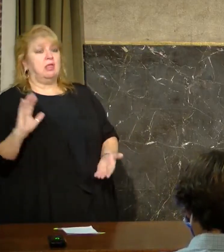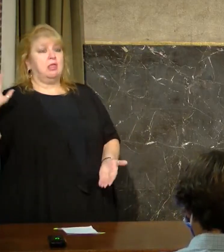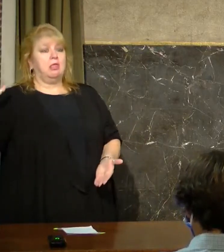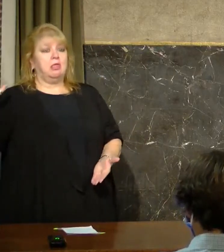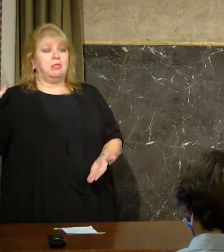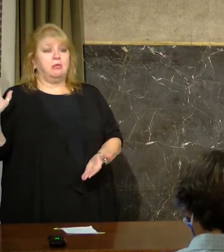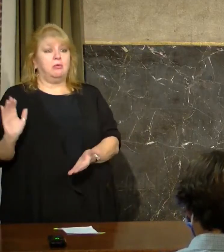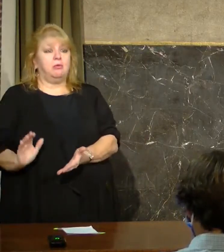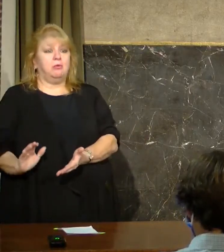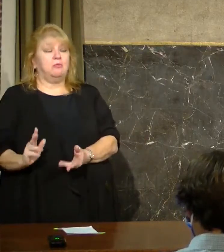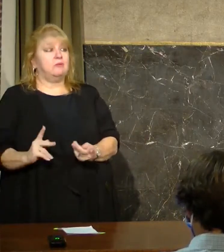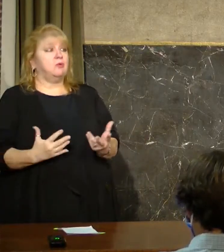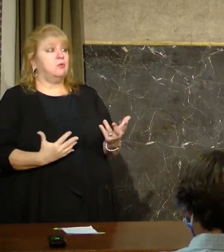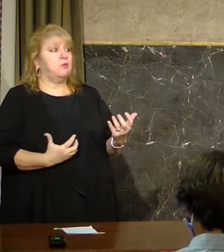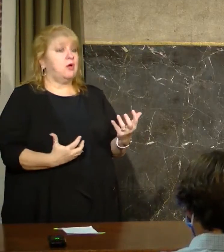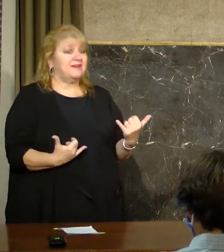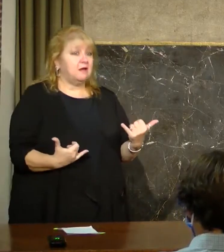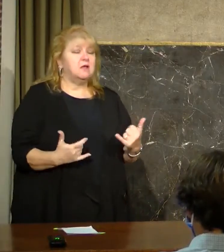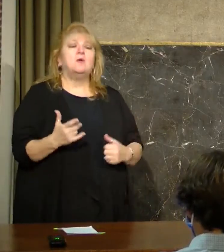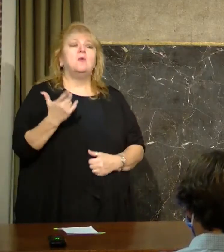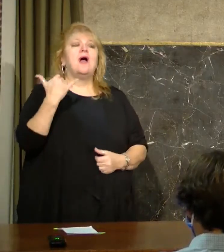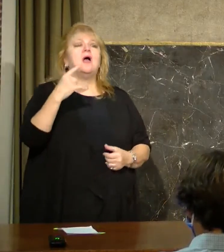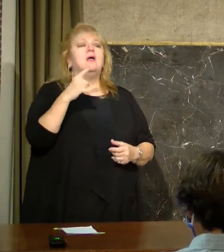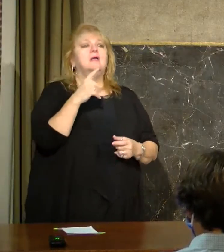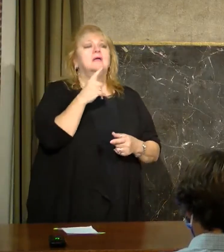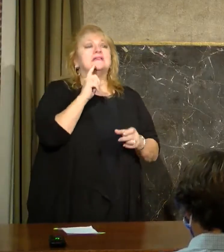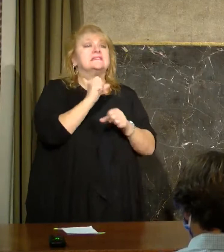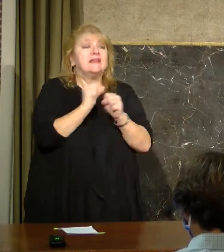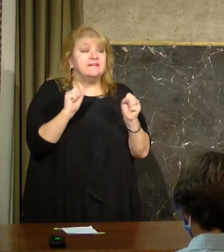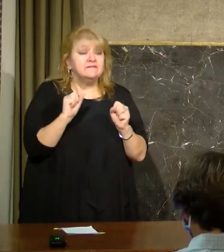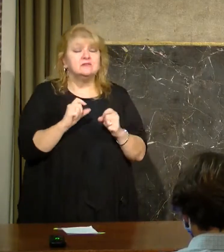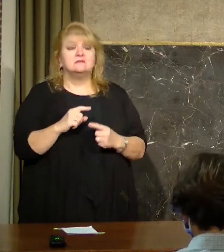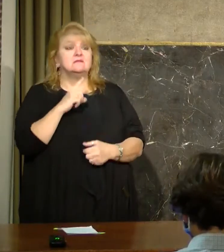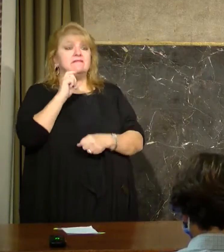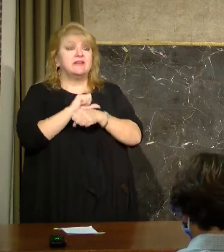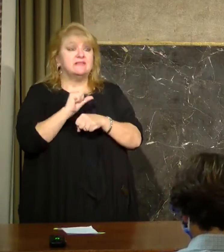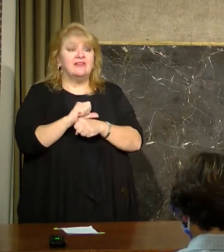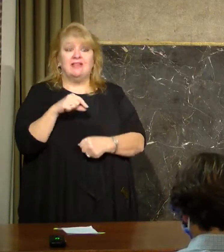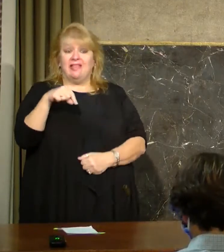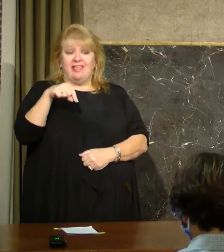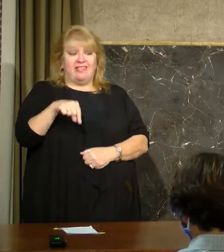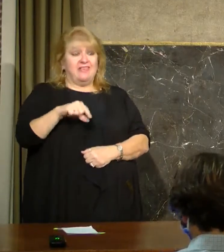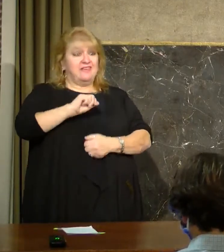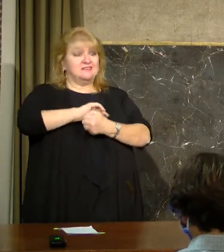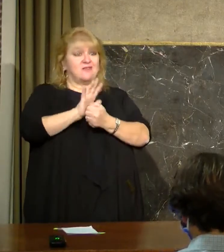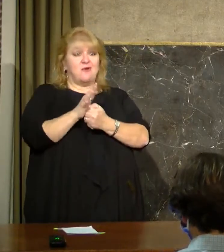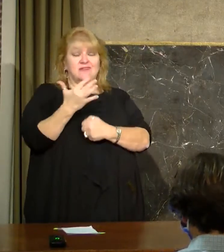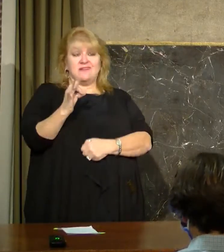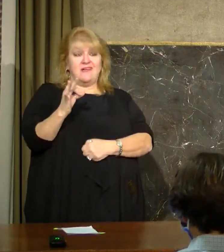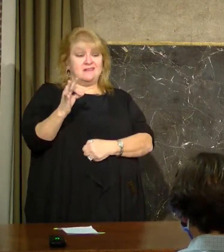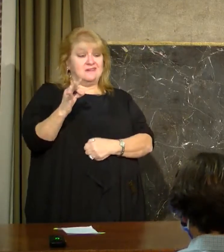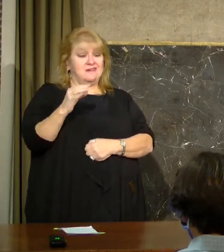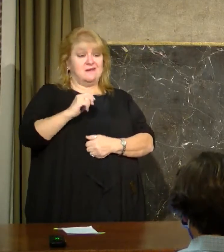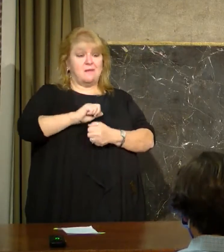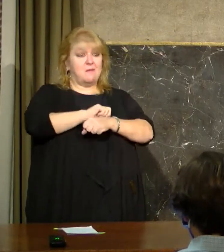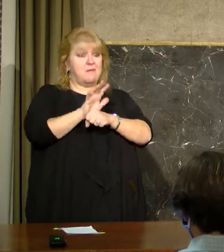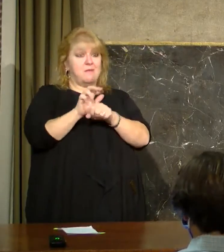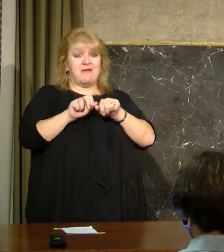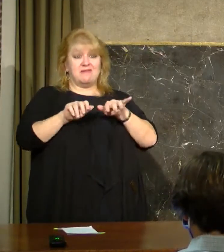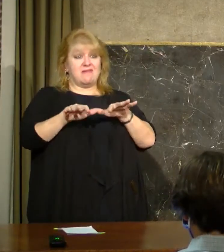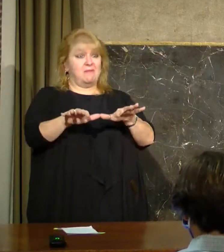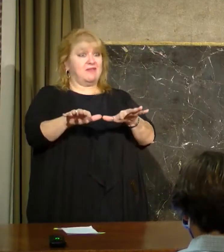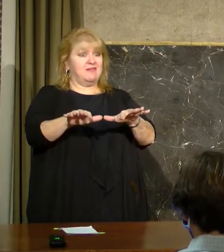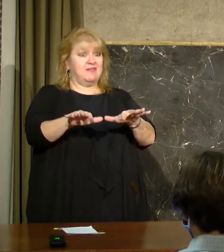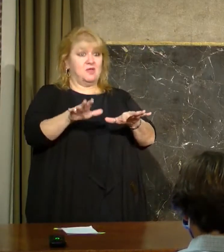that's warranted because the vaccine is safe is effective. We're not going to put this pandemic behind us in this state in this country or really